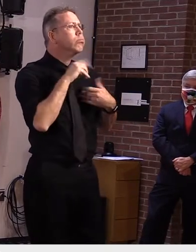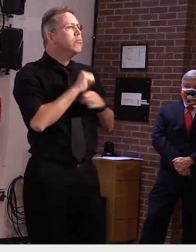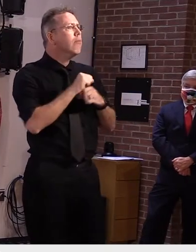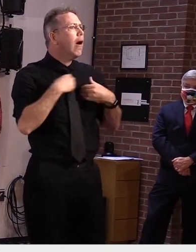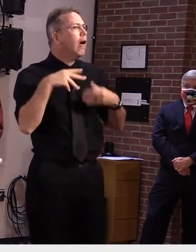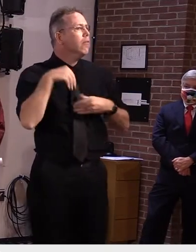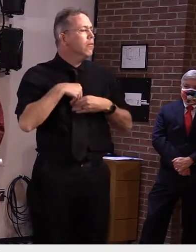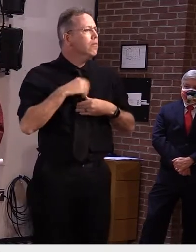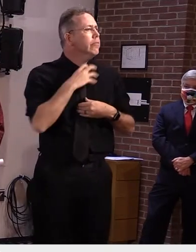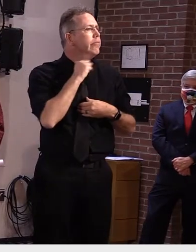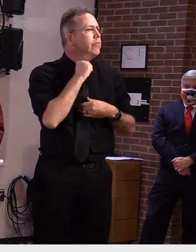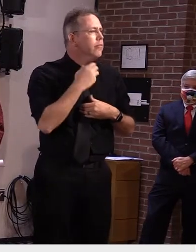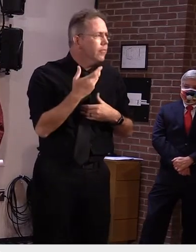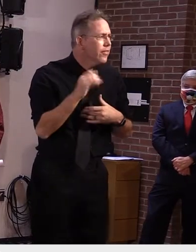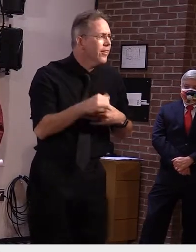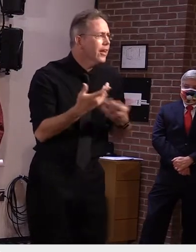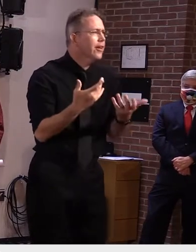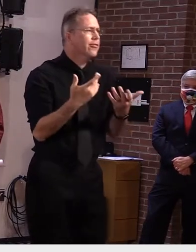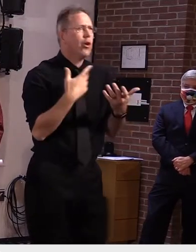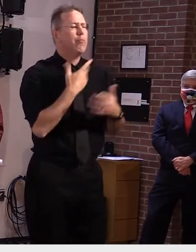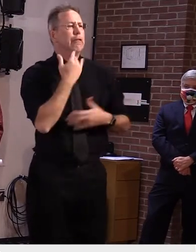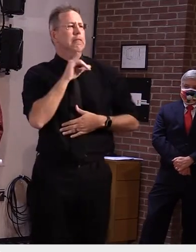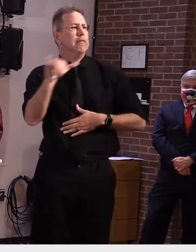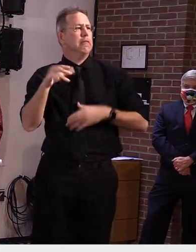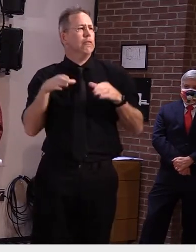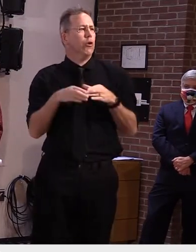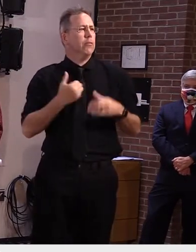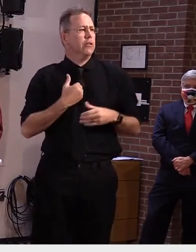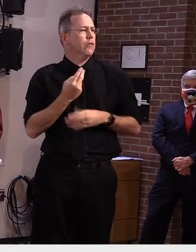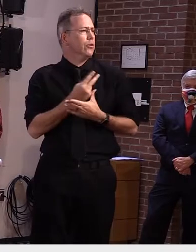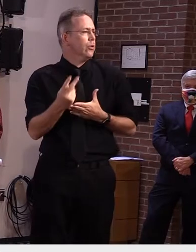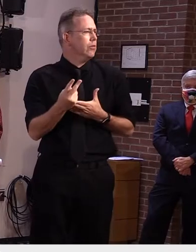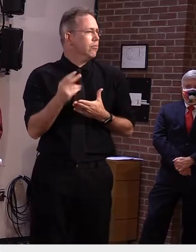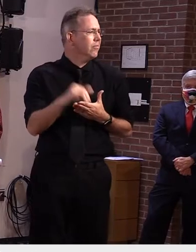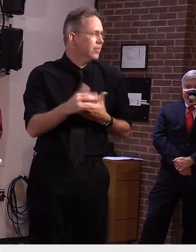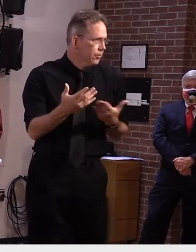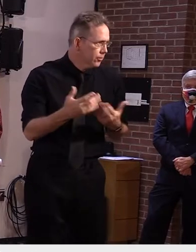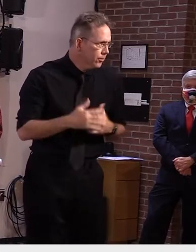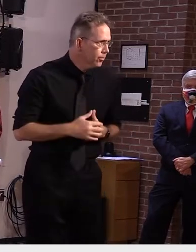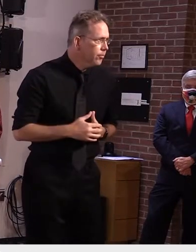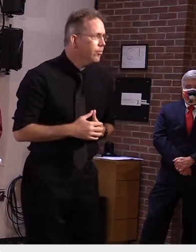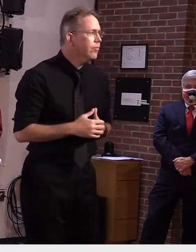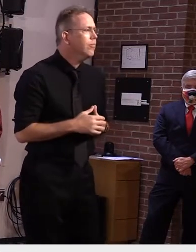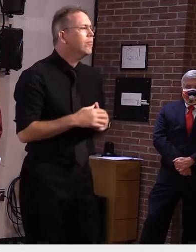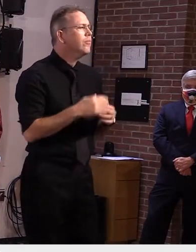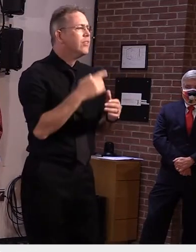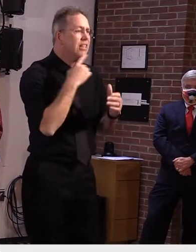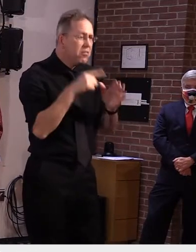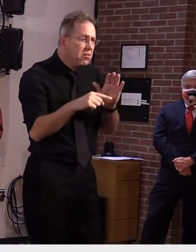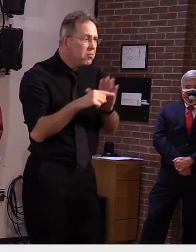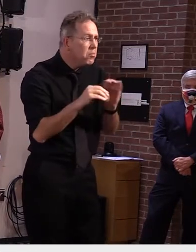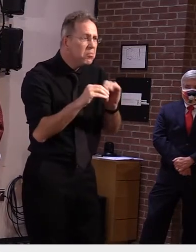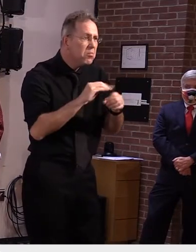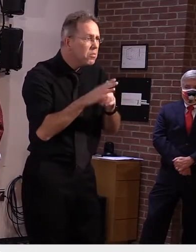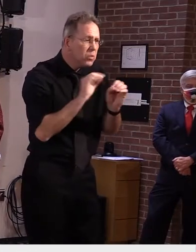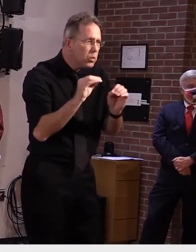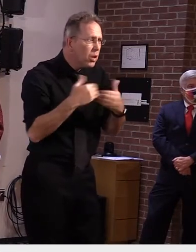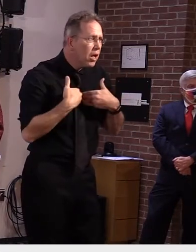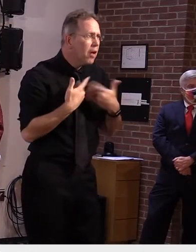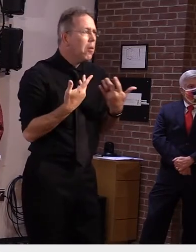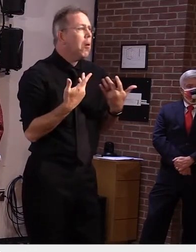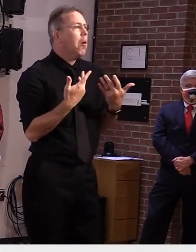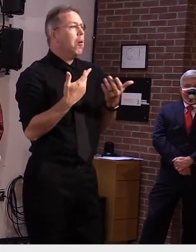and need to isolate. But if it's negative, it's honestly not that helpful.